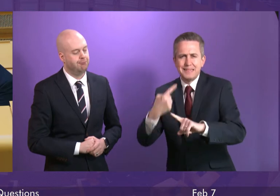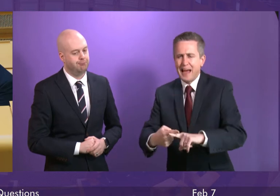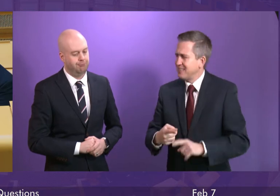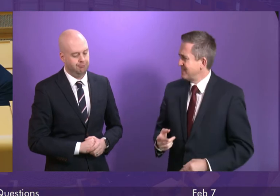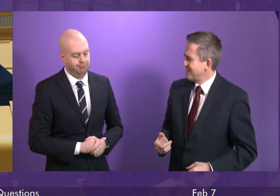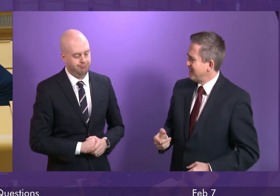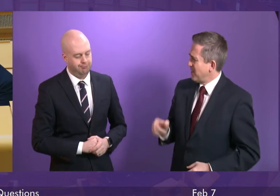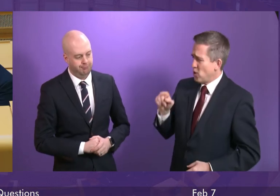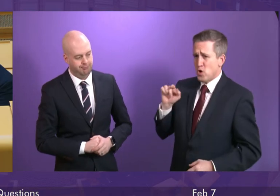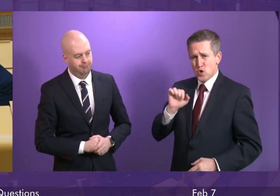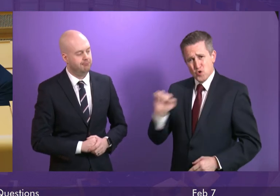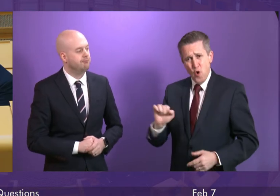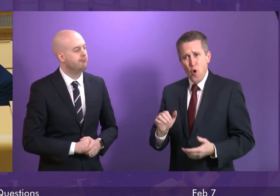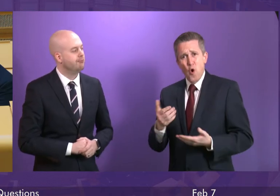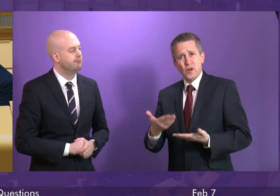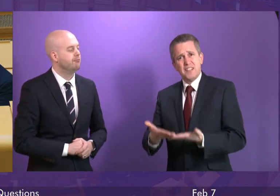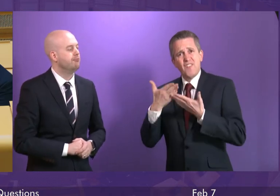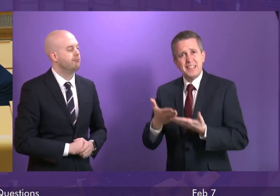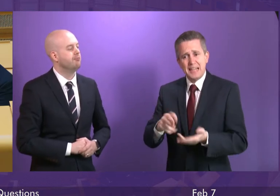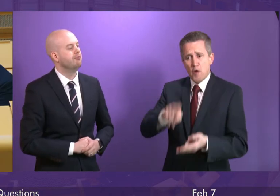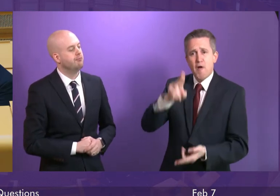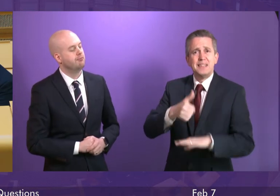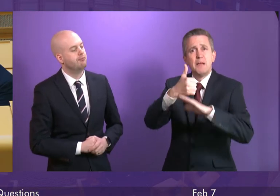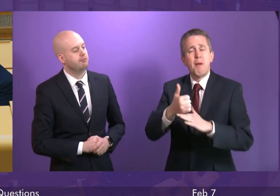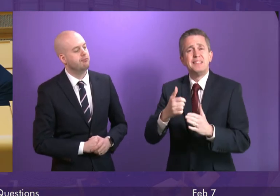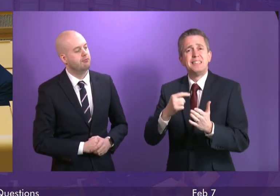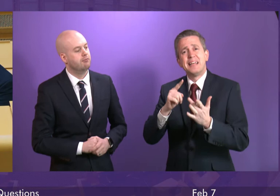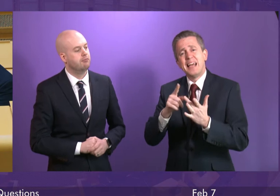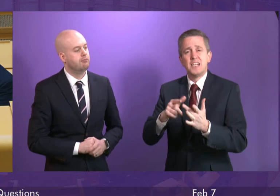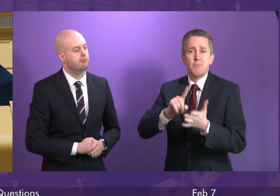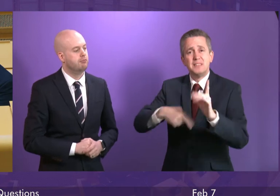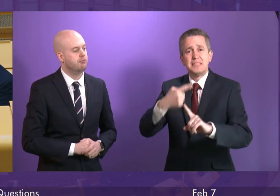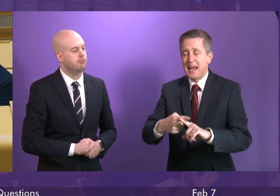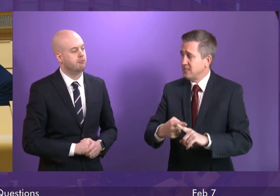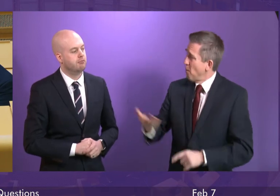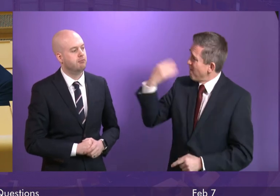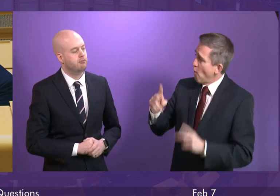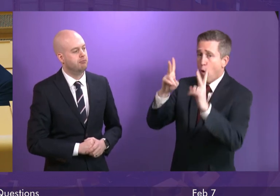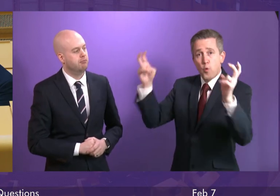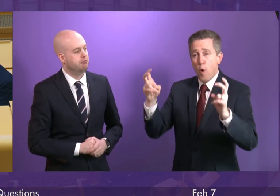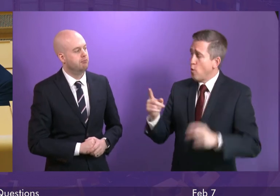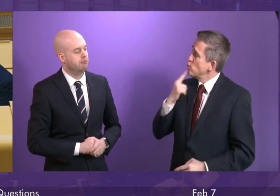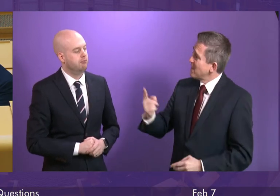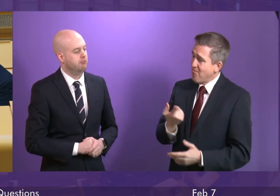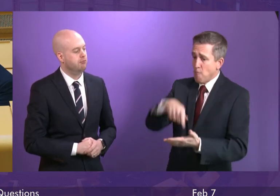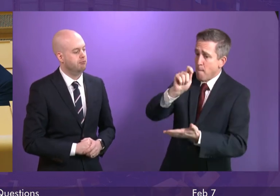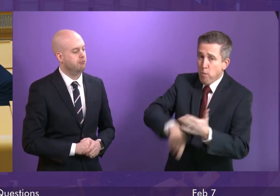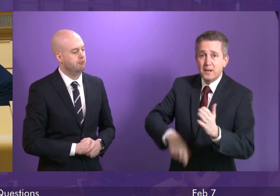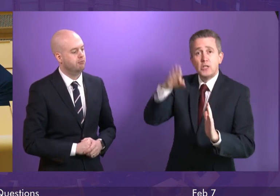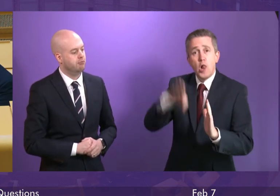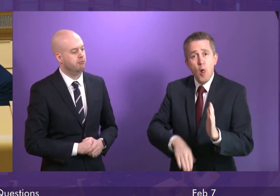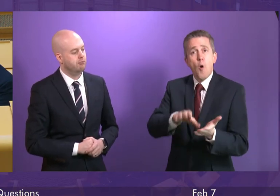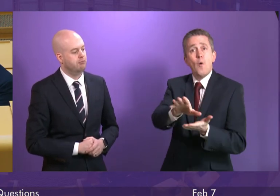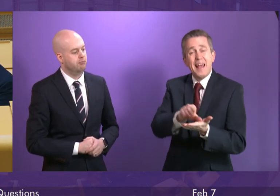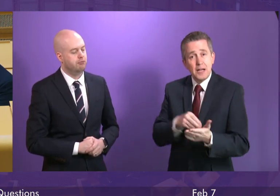rise in the basic rate of income tax when he once said, and I quote, a tax rise would be a punishment for low-income